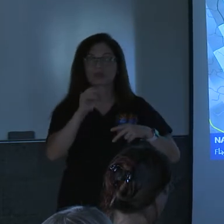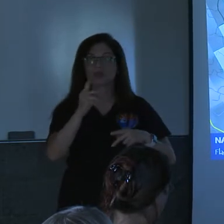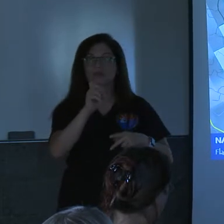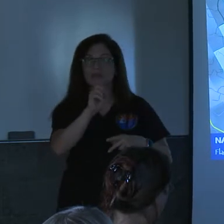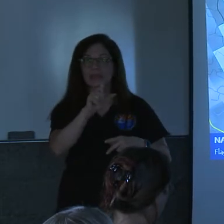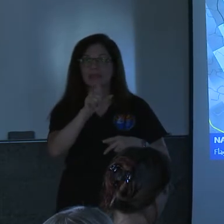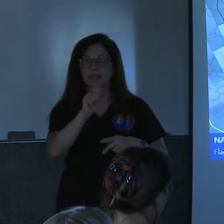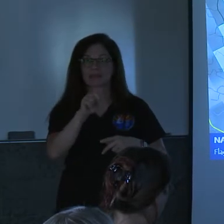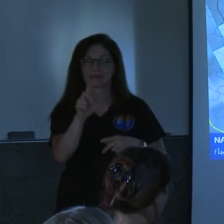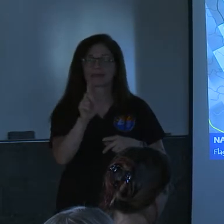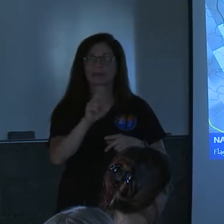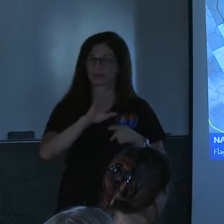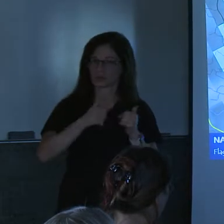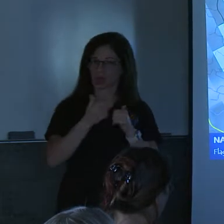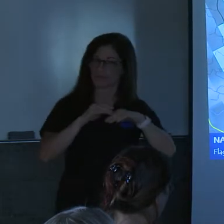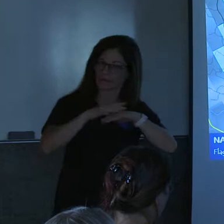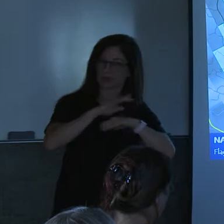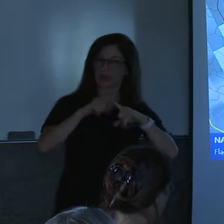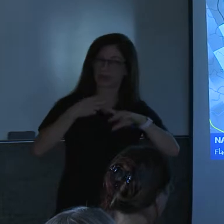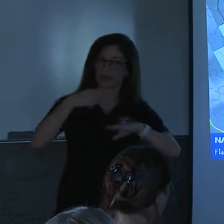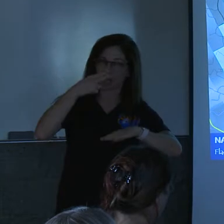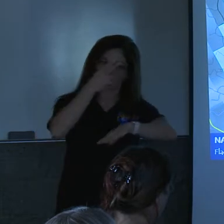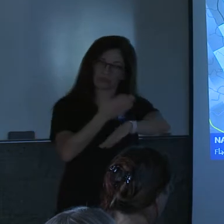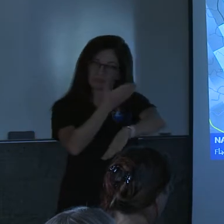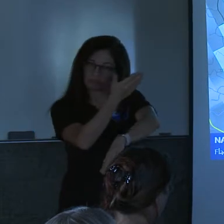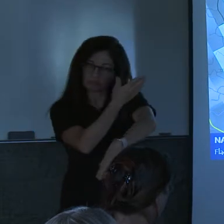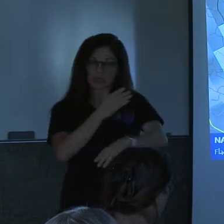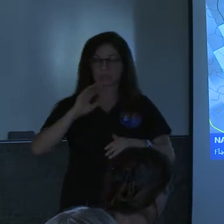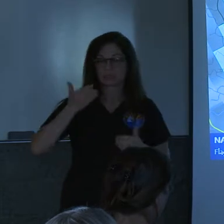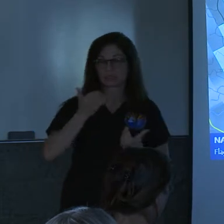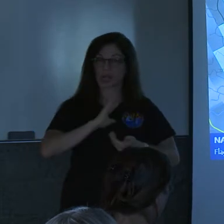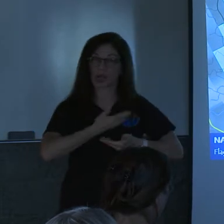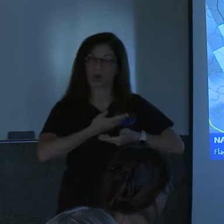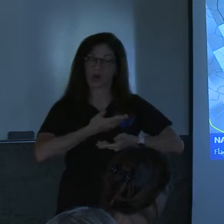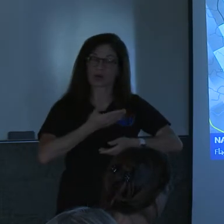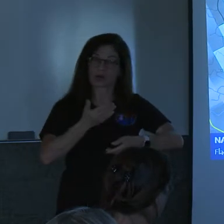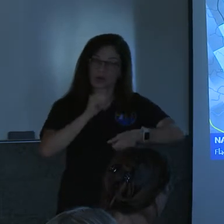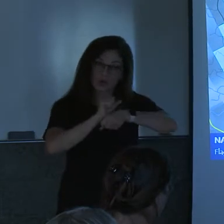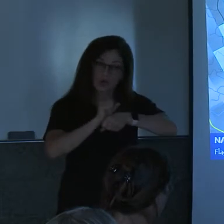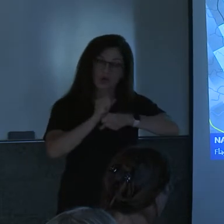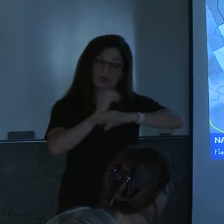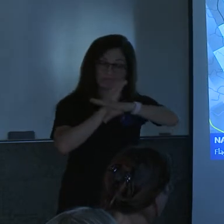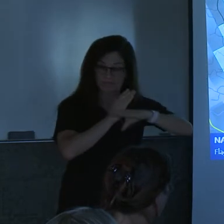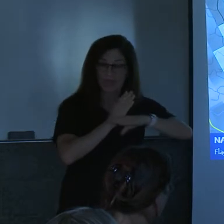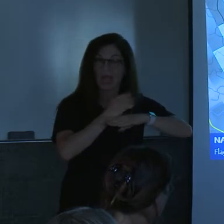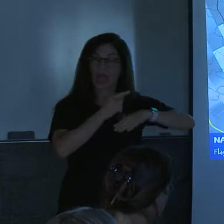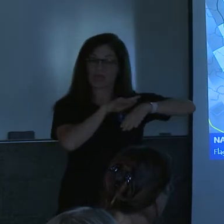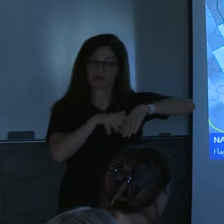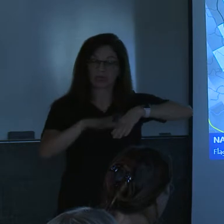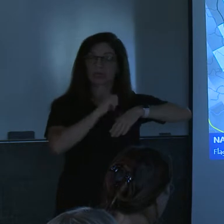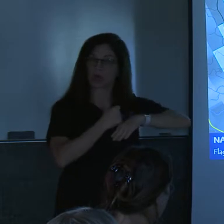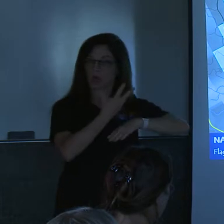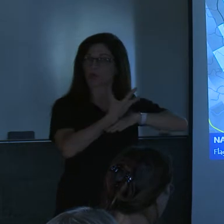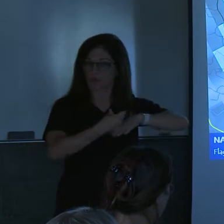but high up again um and it seemed like the uh mitigation and the uh drainages were able to absorb